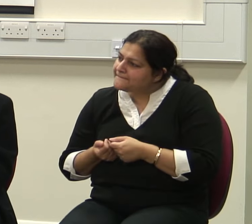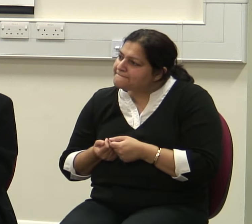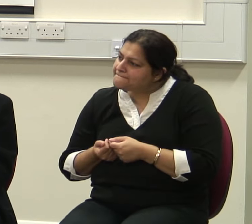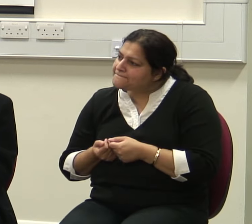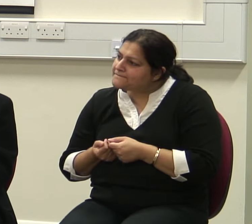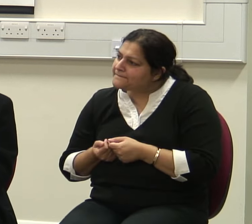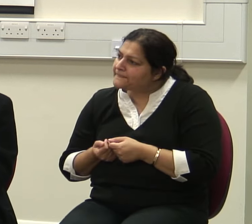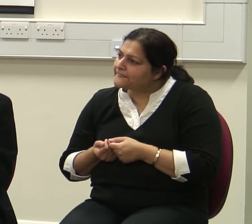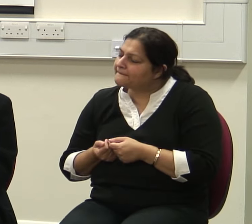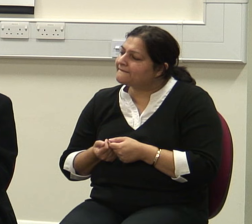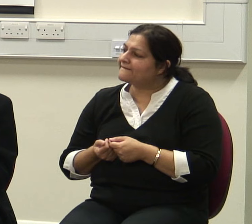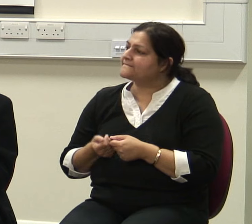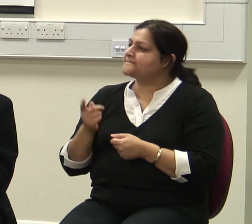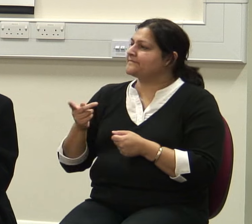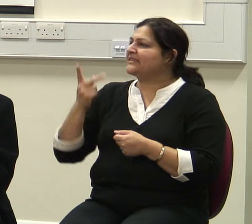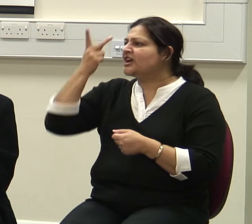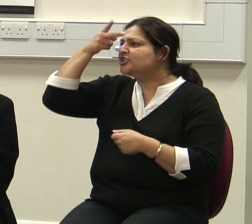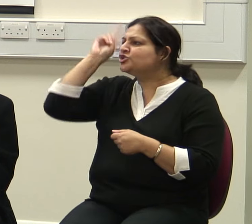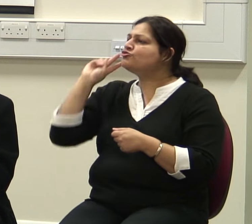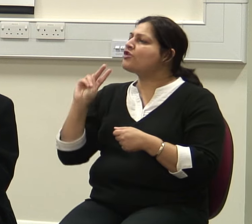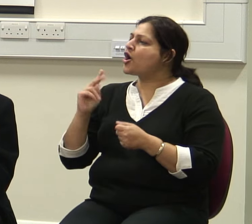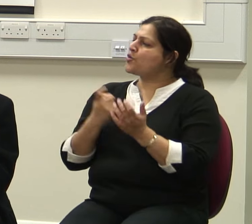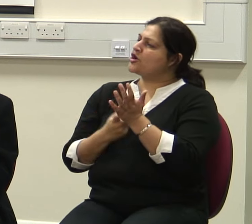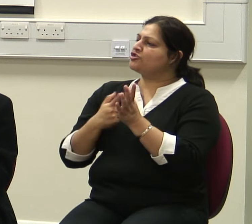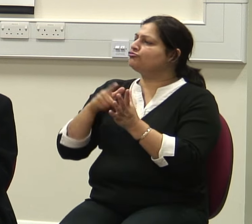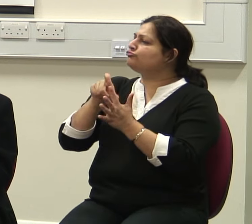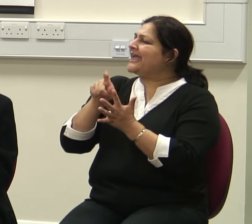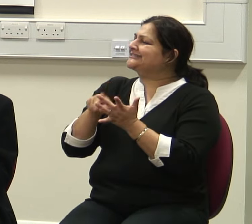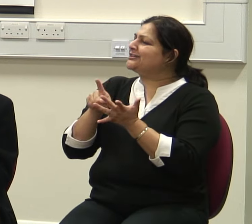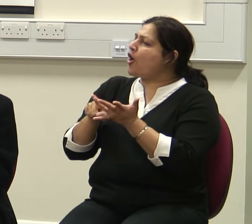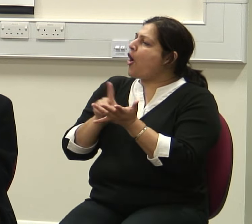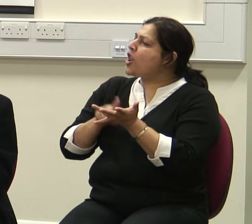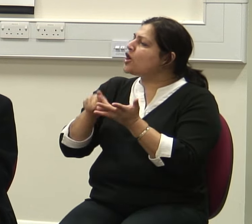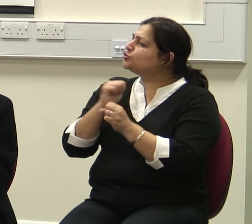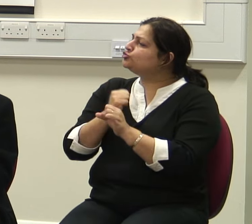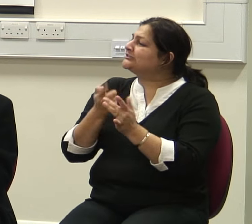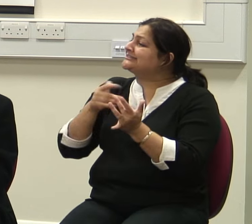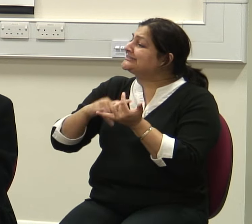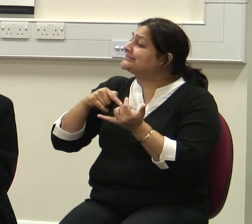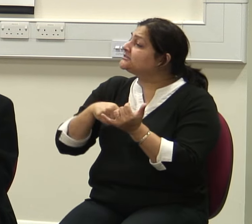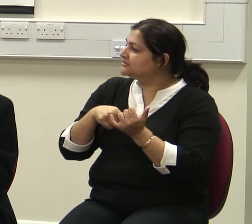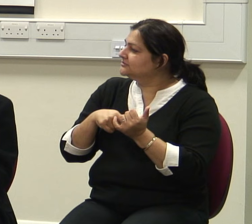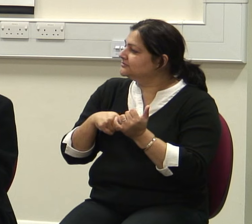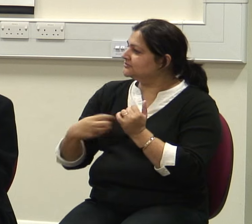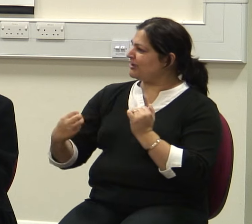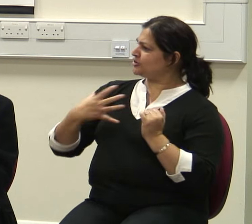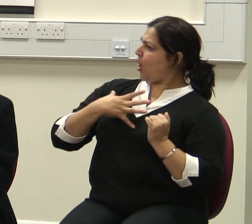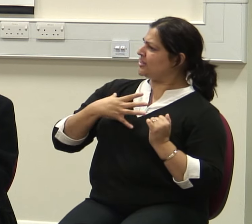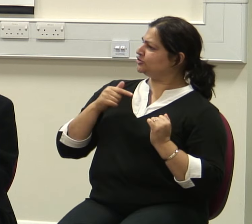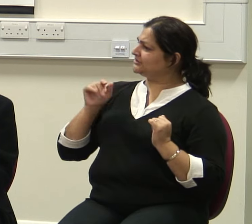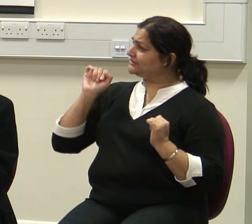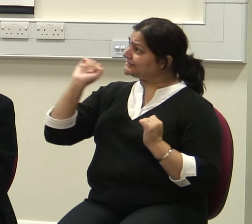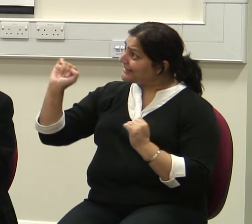neuroradiologist's job to worry about your bunions or your ingrown toenails?